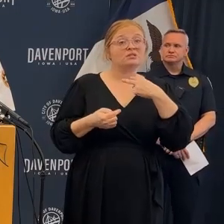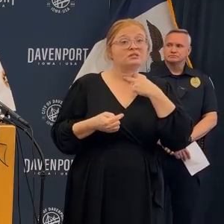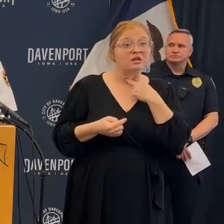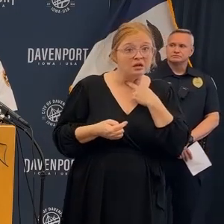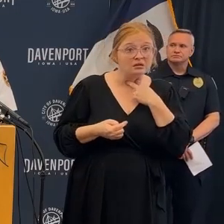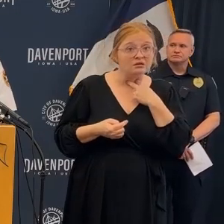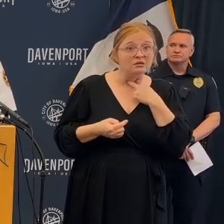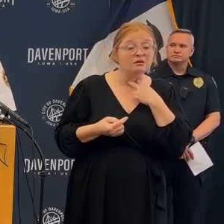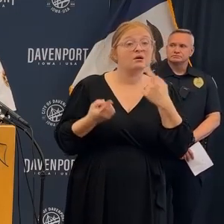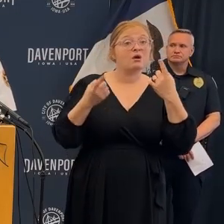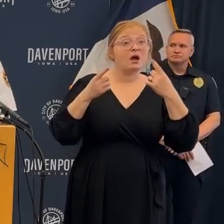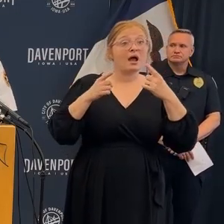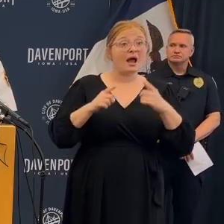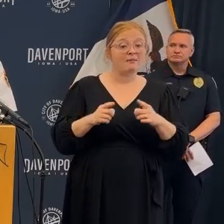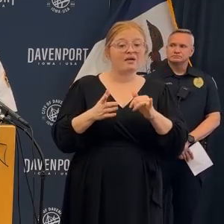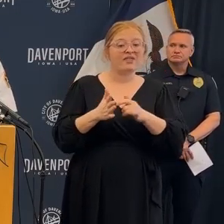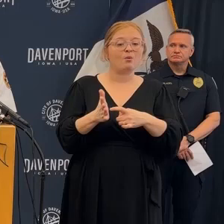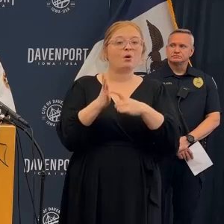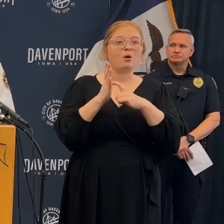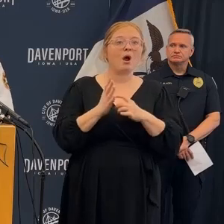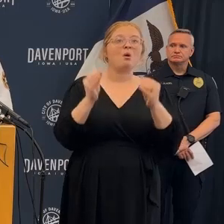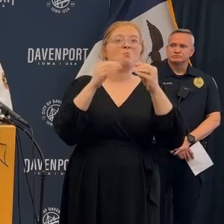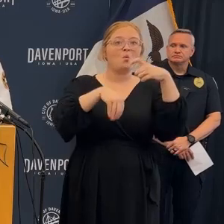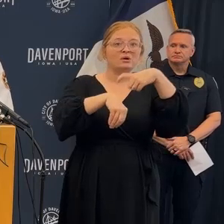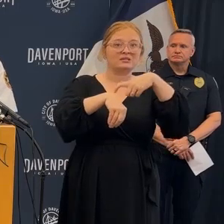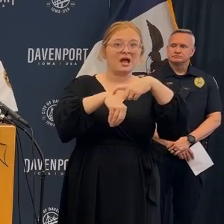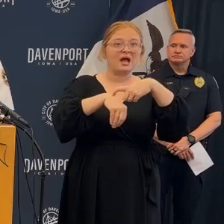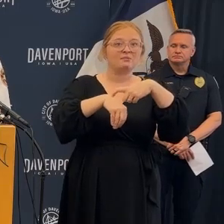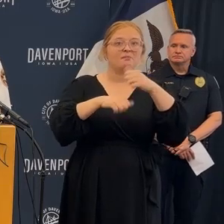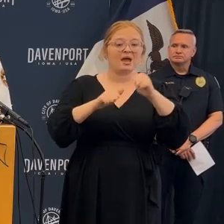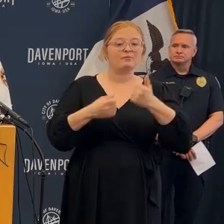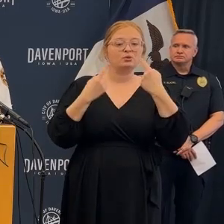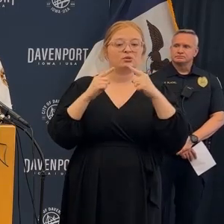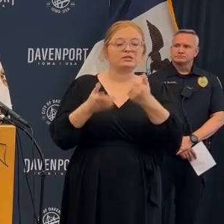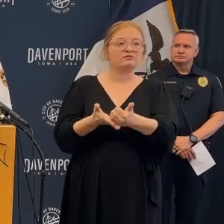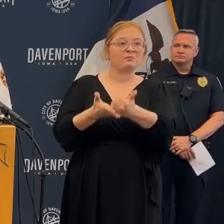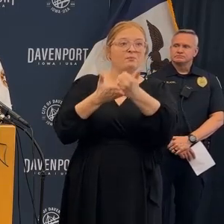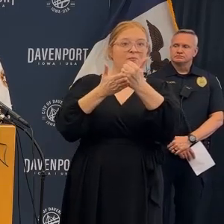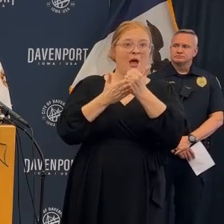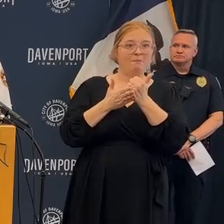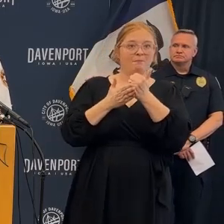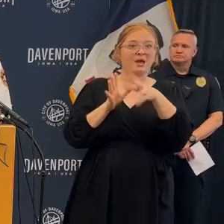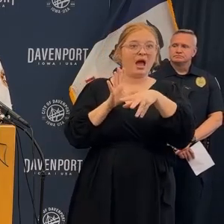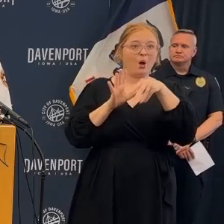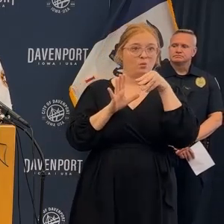to the nature of her injuries and entrapment, the extrication took an extended period of time.